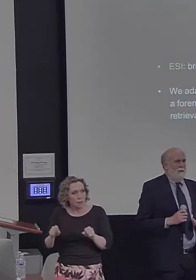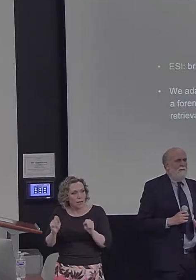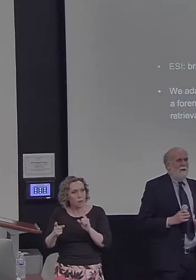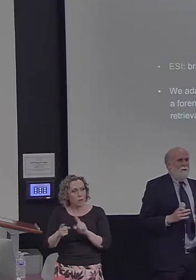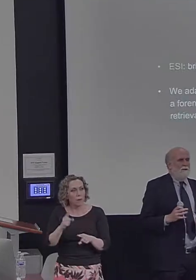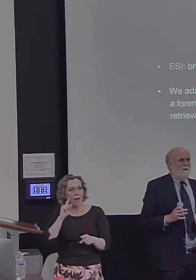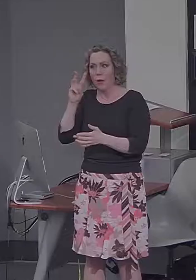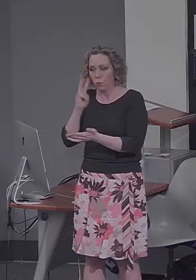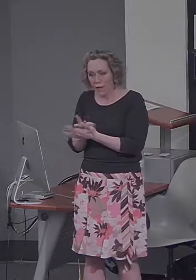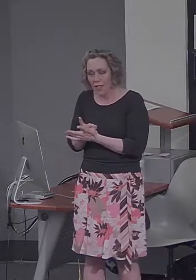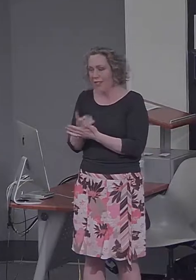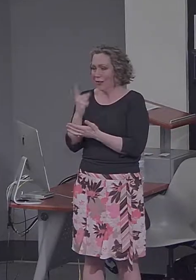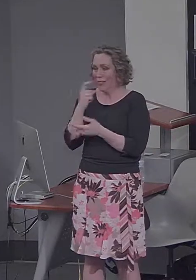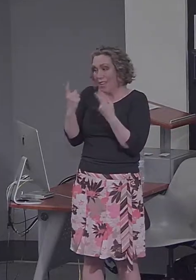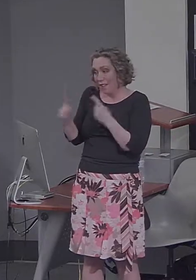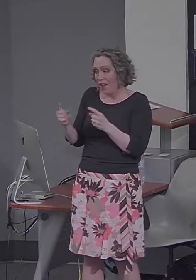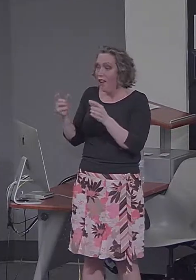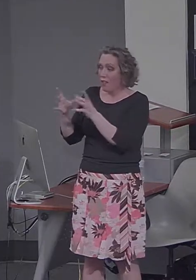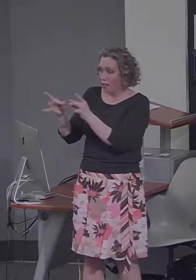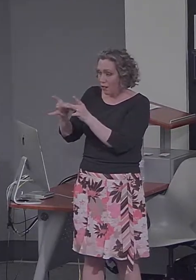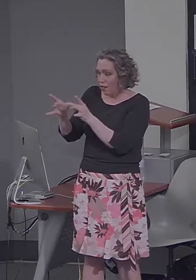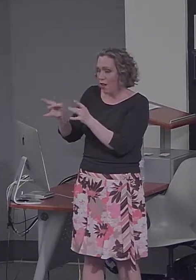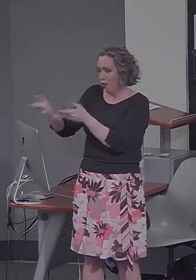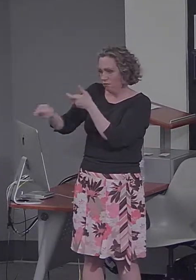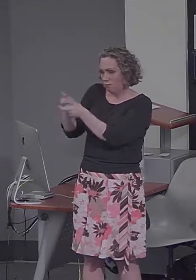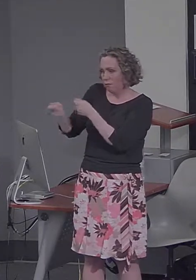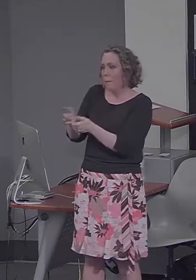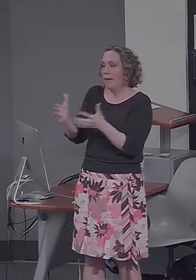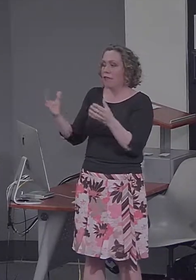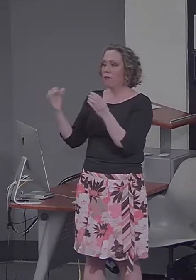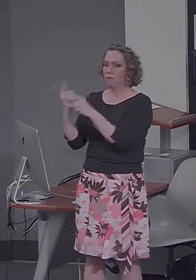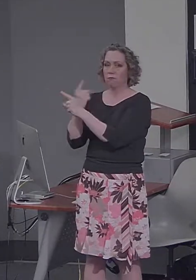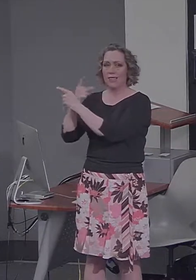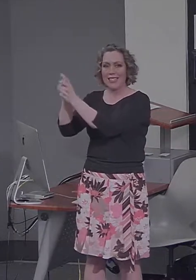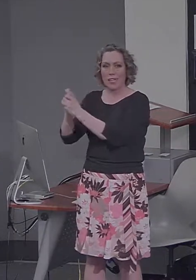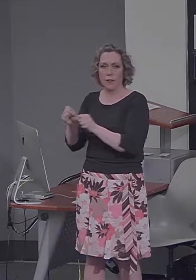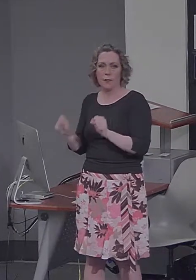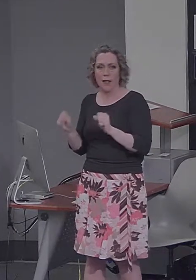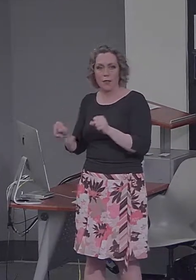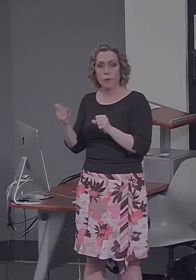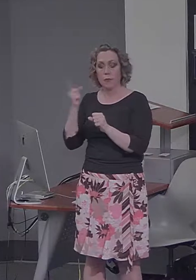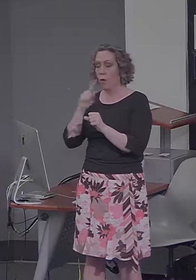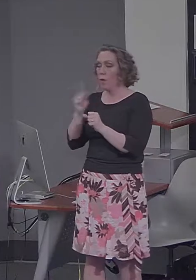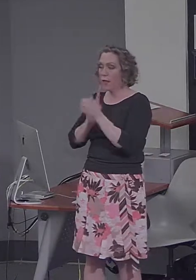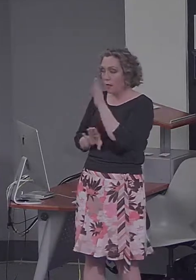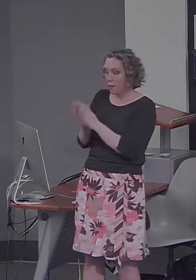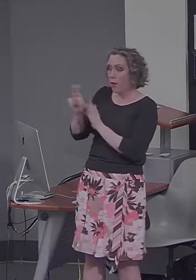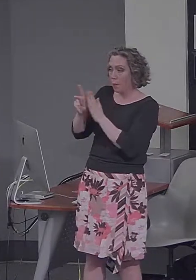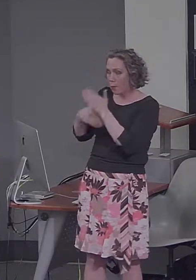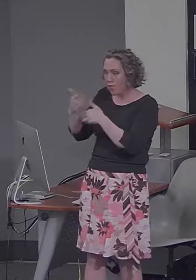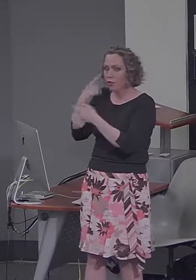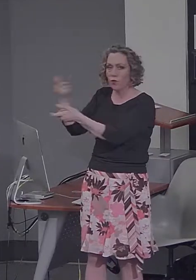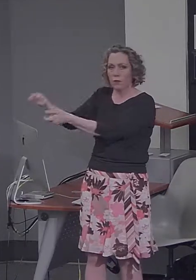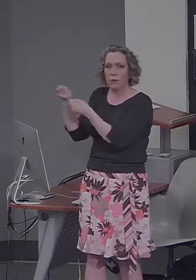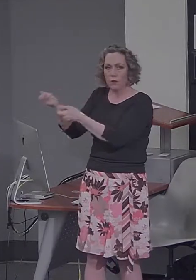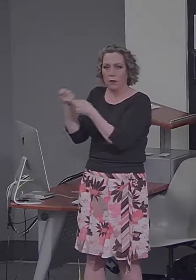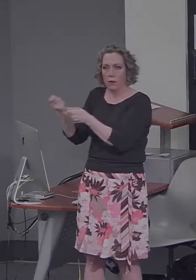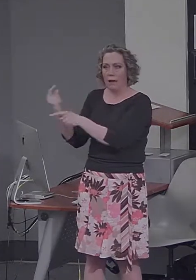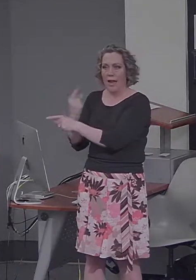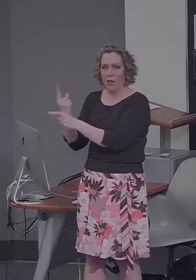about a recent event, and they developed this procedure to do that. We're not particularly interested in what